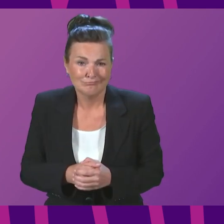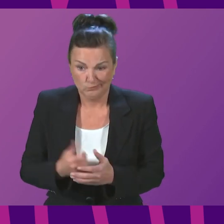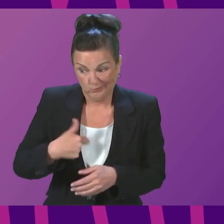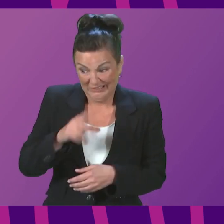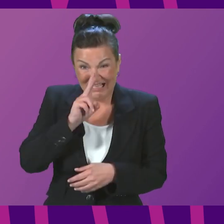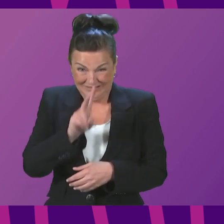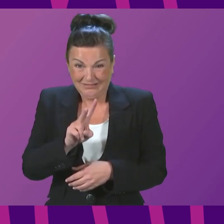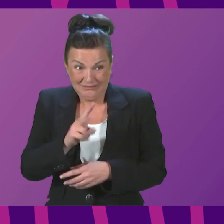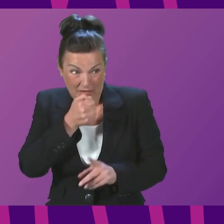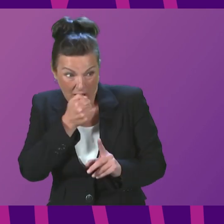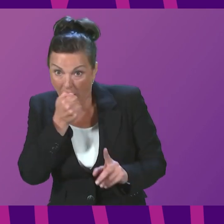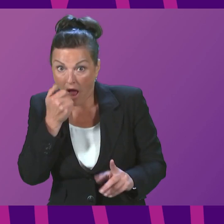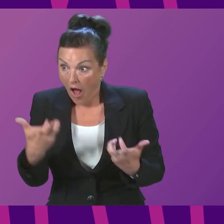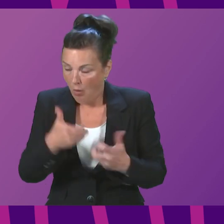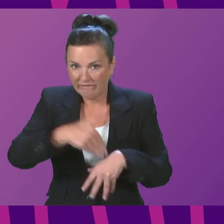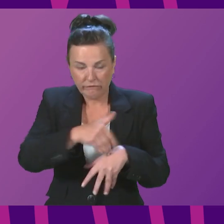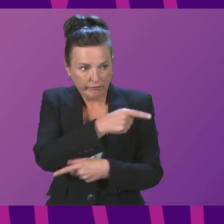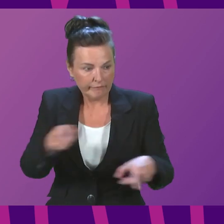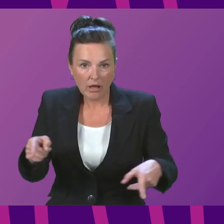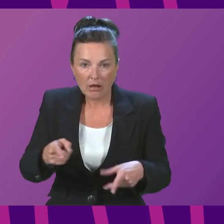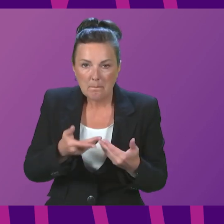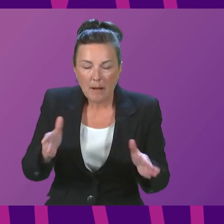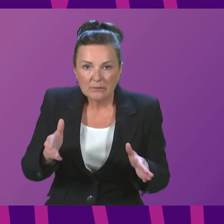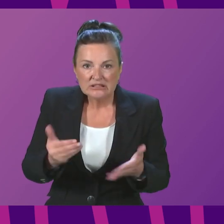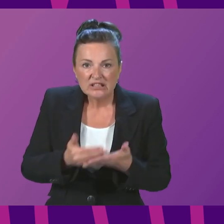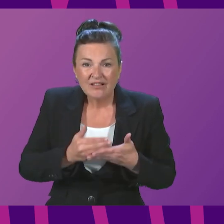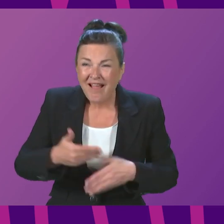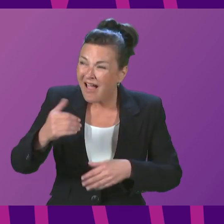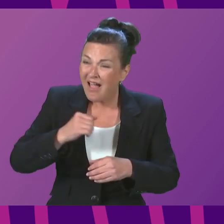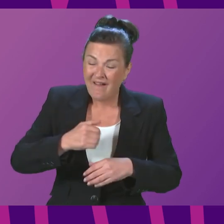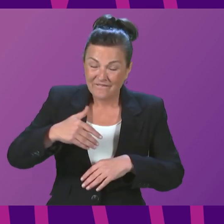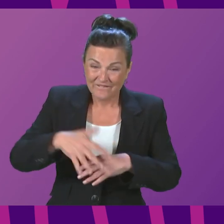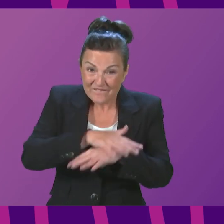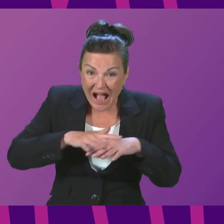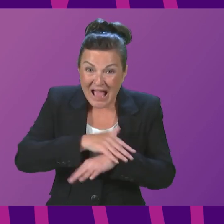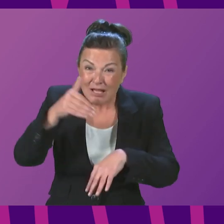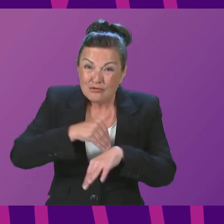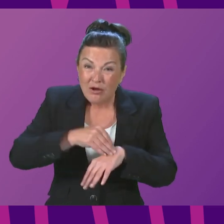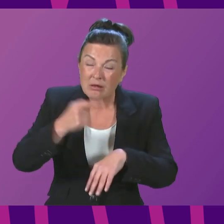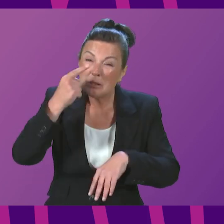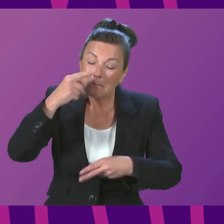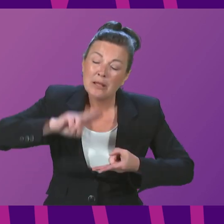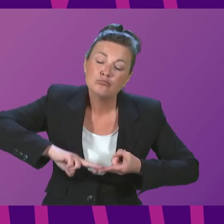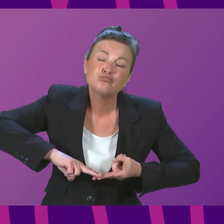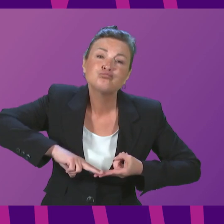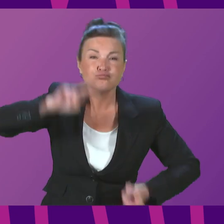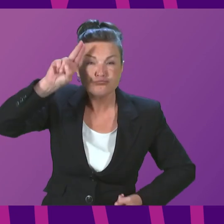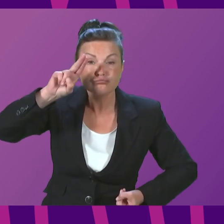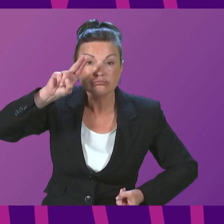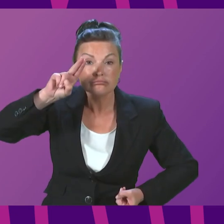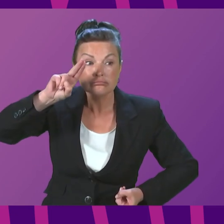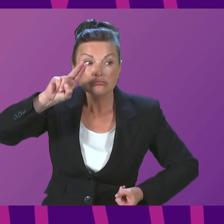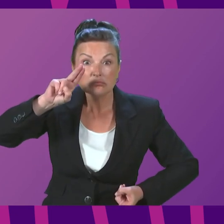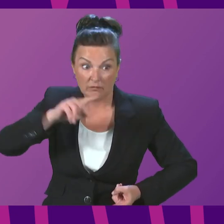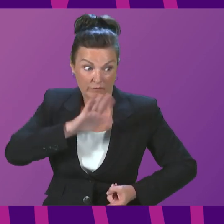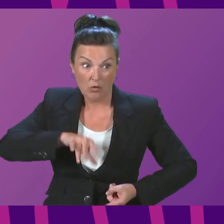impact on public safety. Violent crime has risen to the highest ever level since Nicola Sturgeon became First Minister.